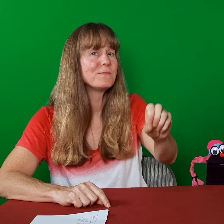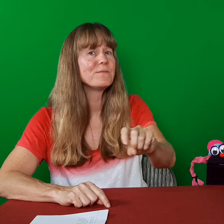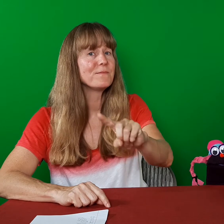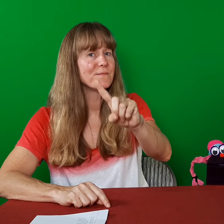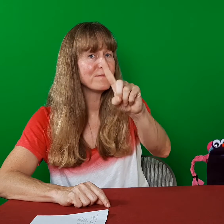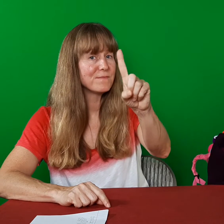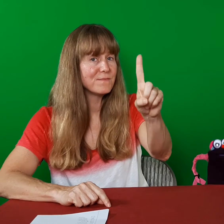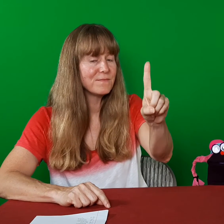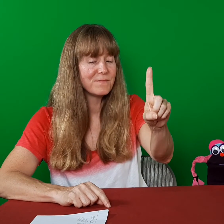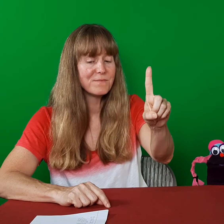Fell.